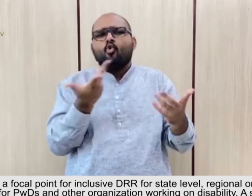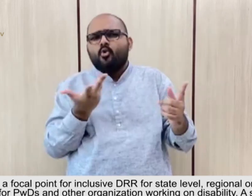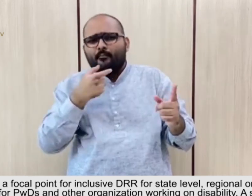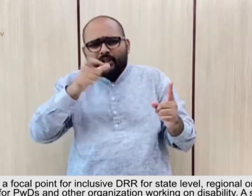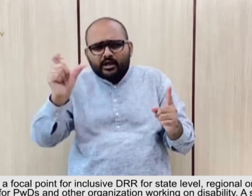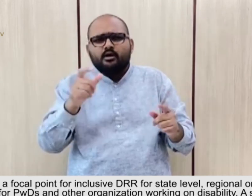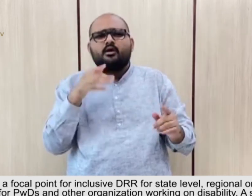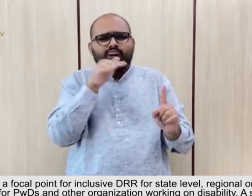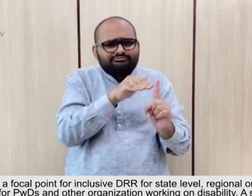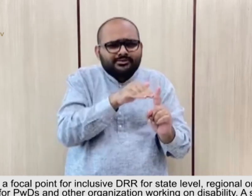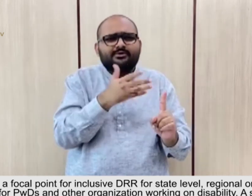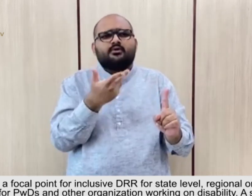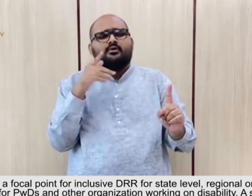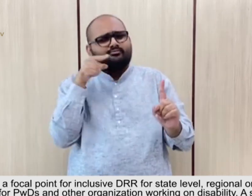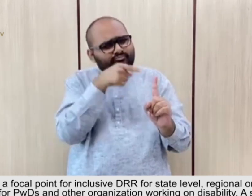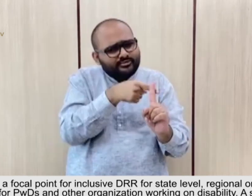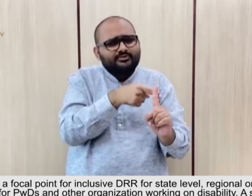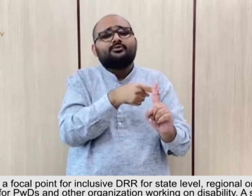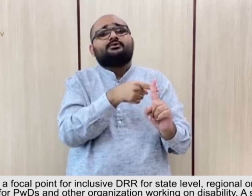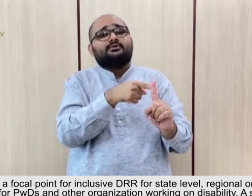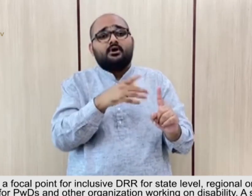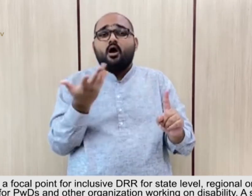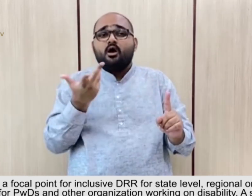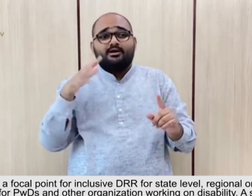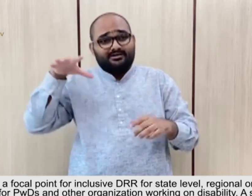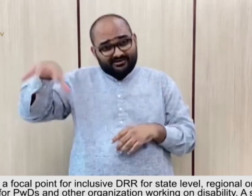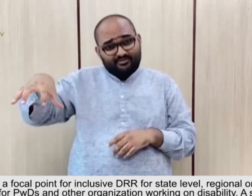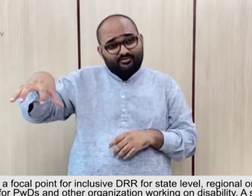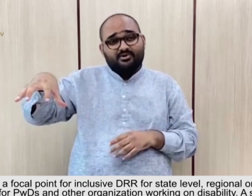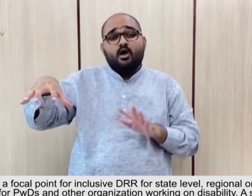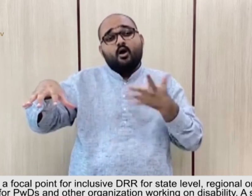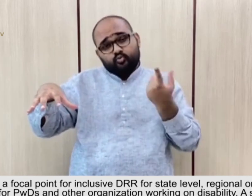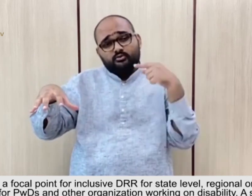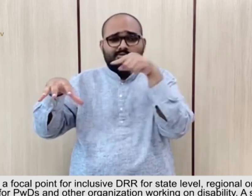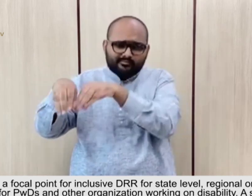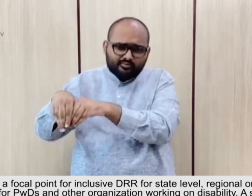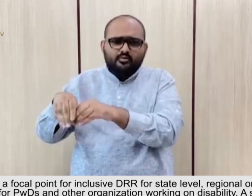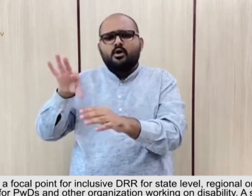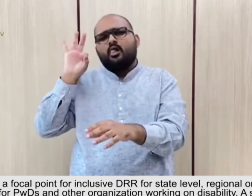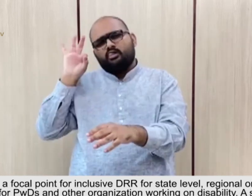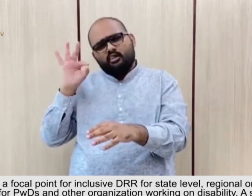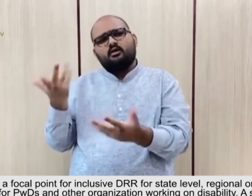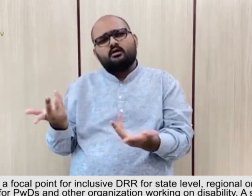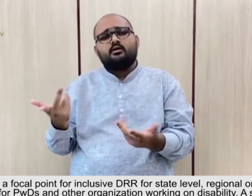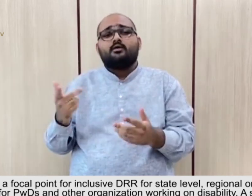DRR for state-level